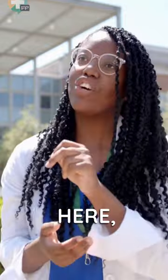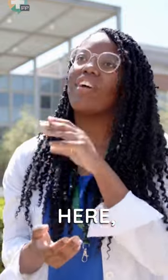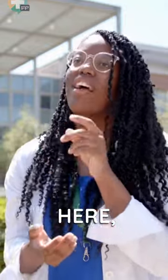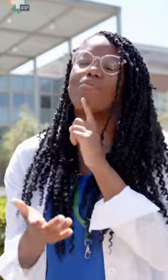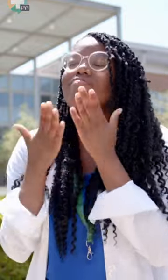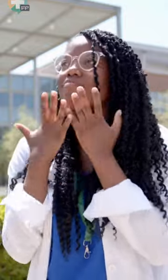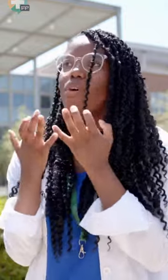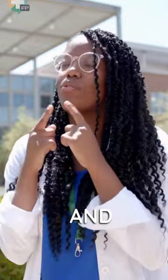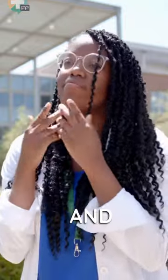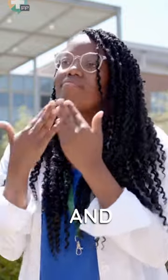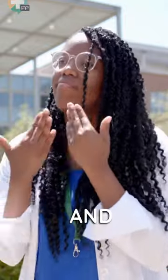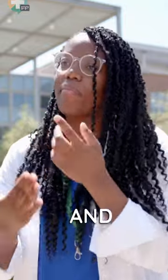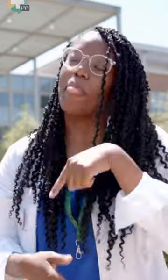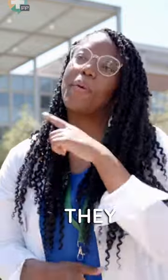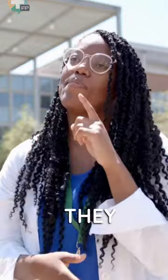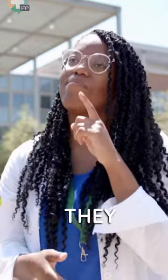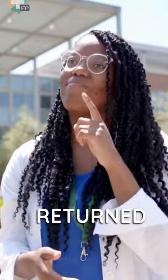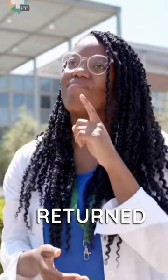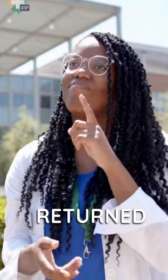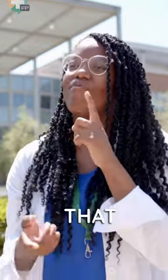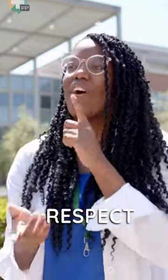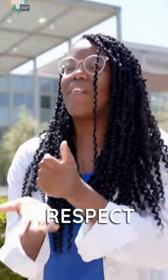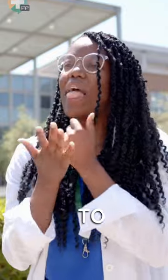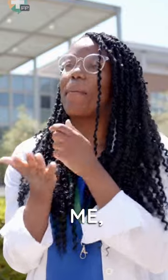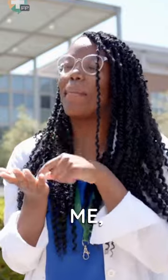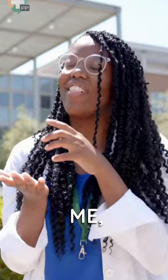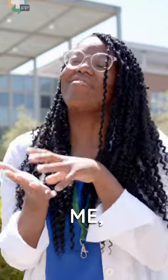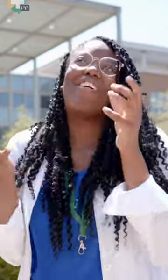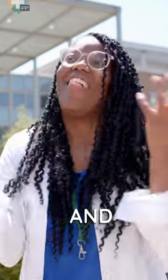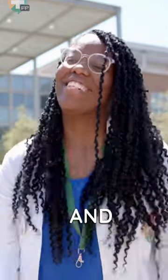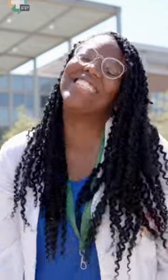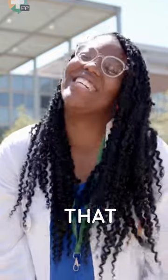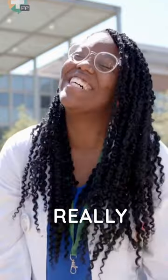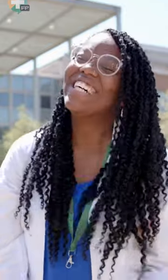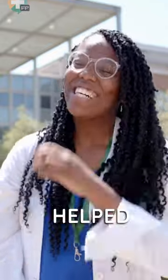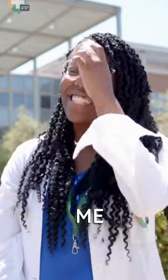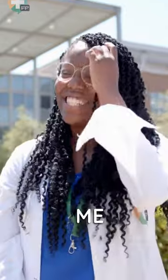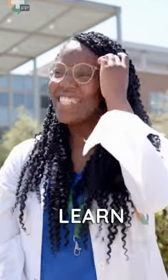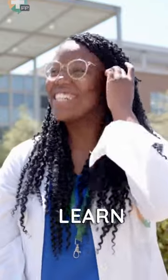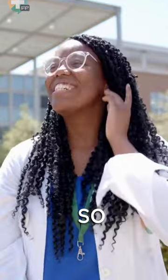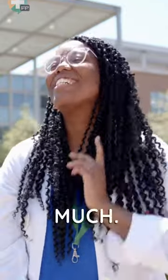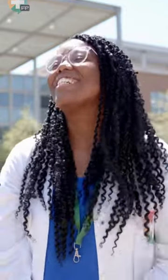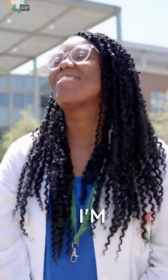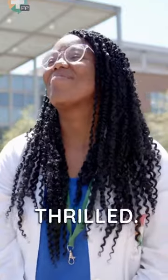and they returned that respect to me and that really helped me learn so much. I'm thrilled.